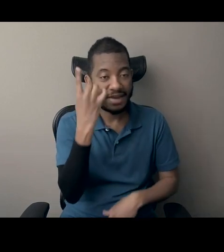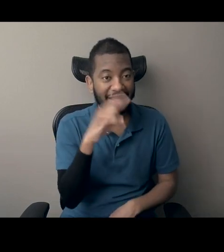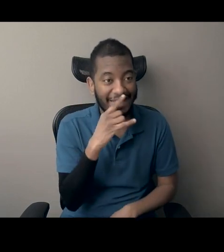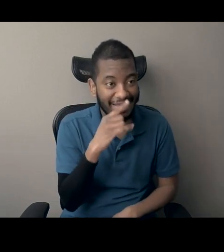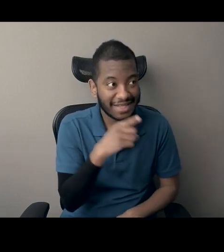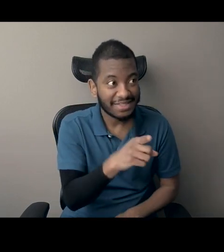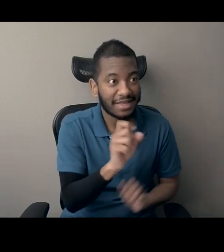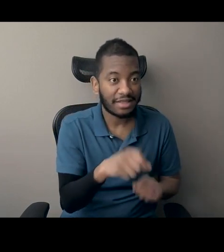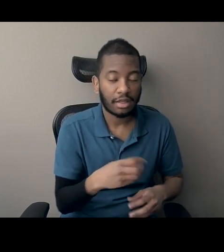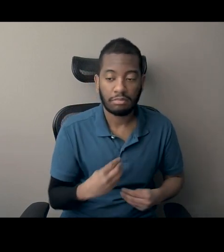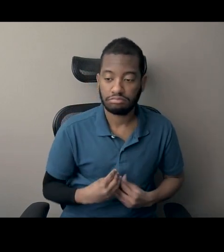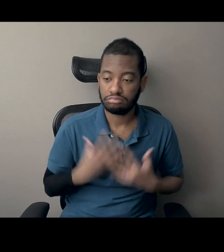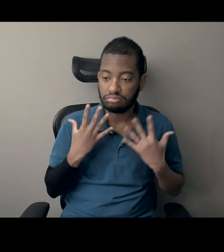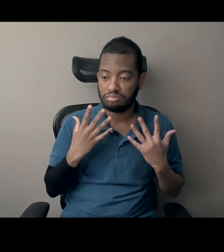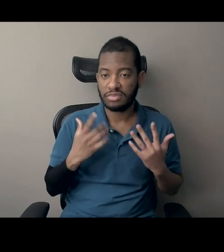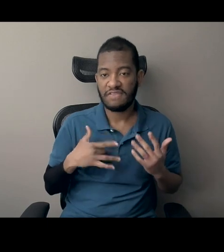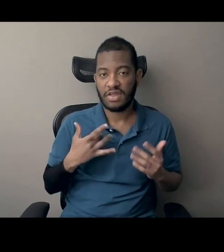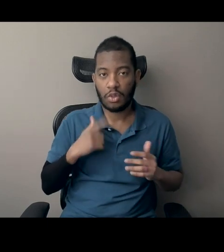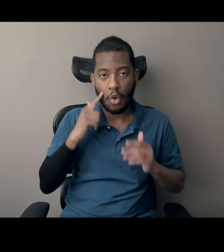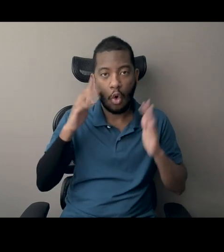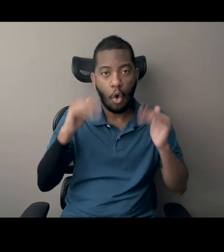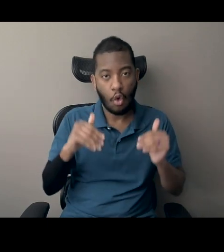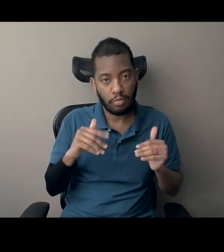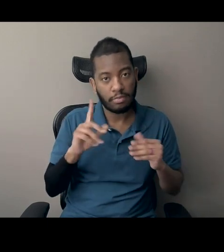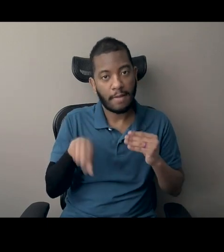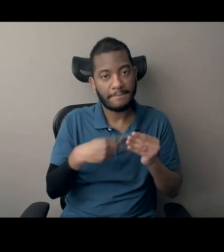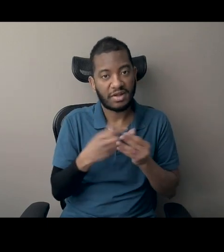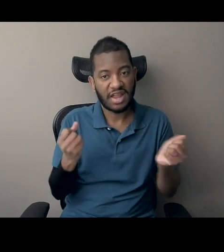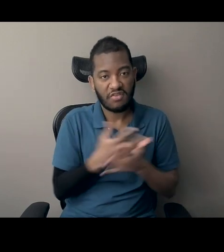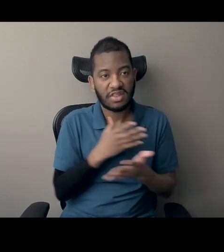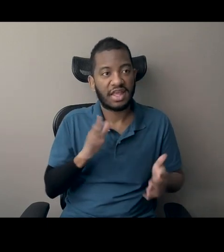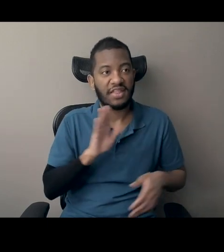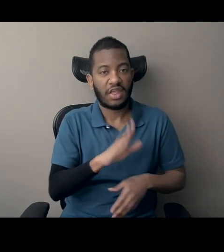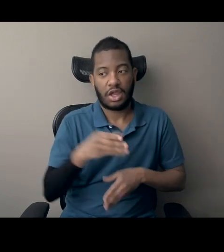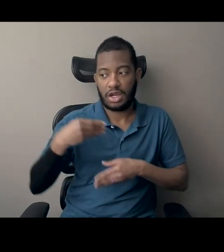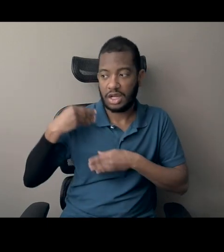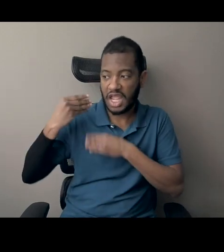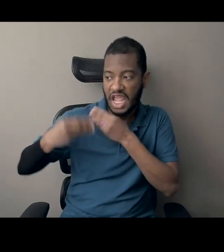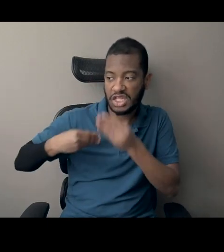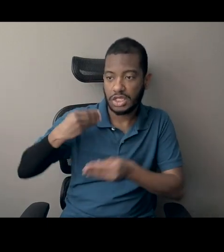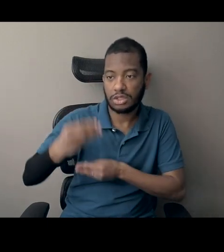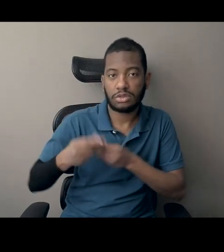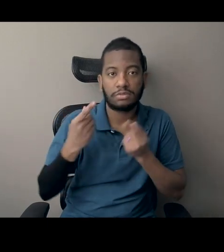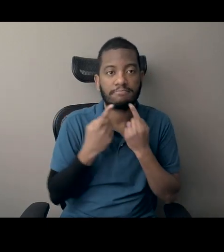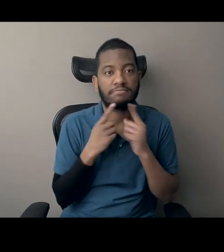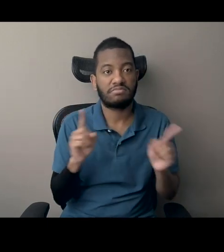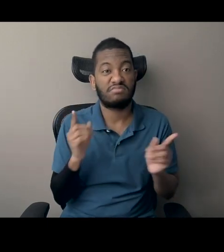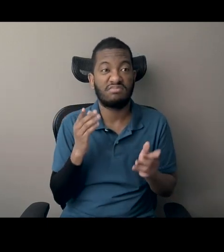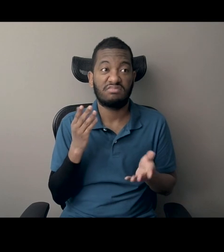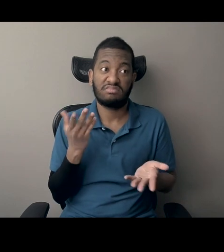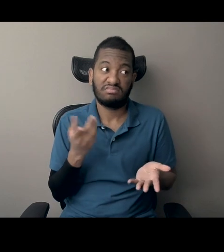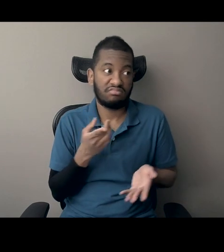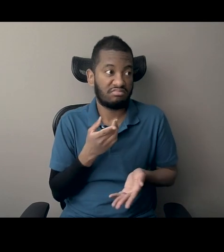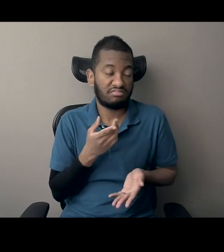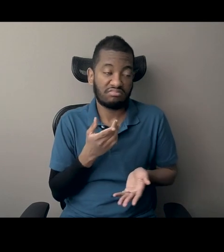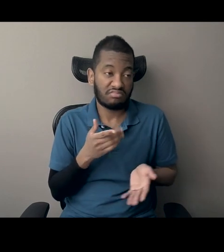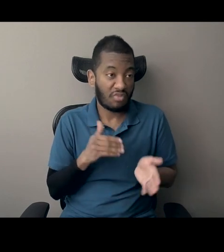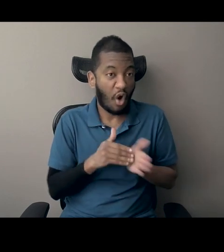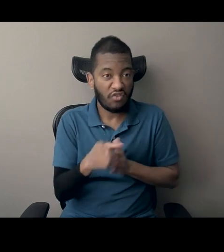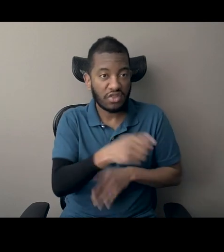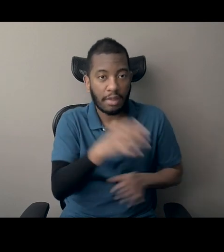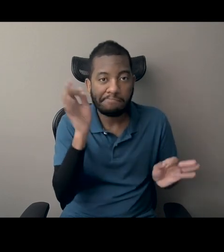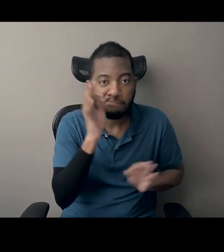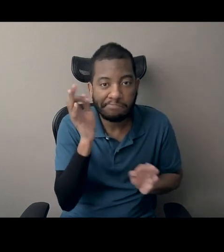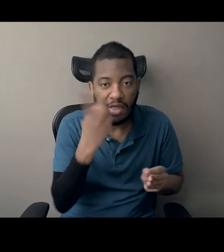and inspiration for what their ancestors accomplished that they most more than likely aren't even aware of. Um, but I also,